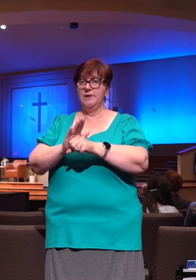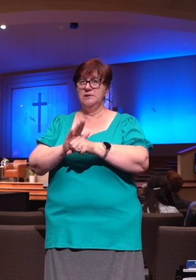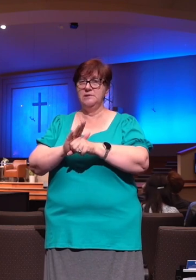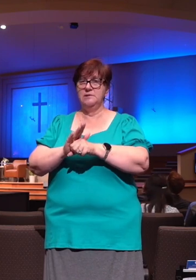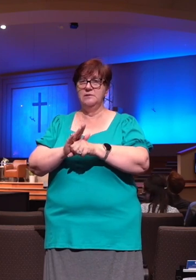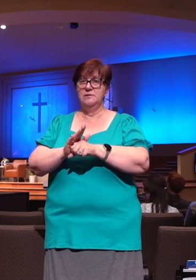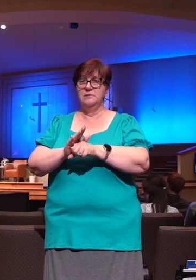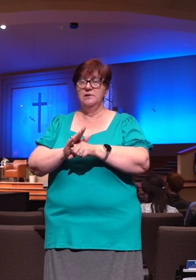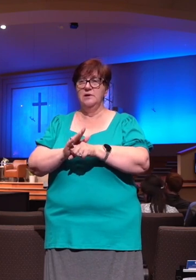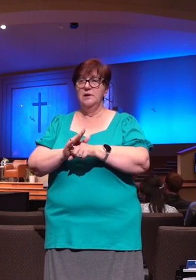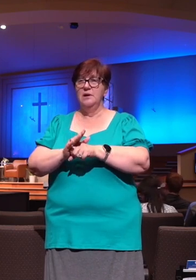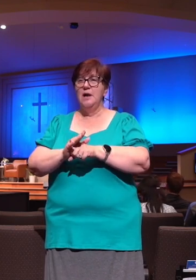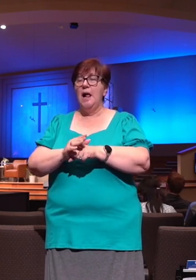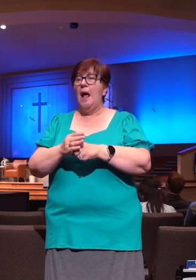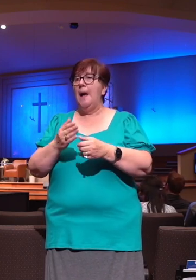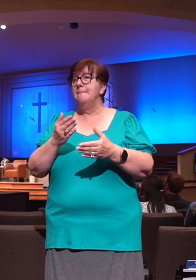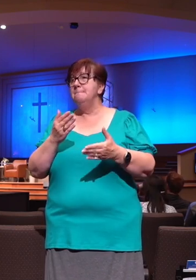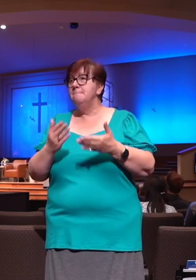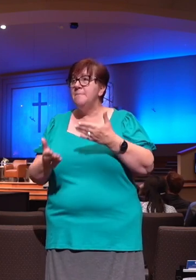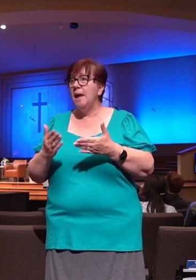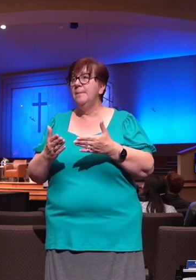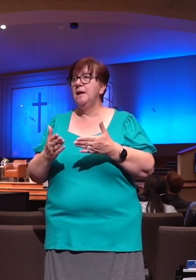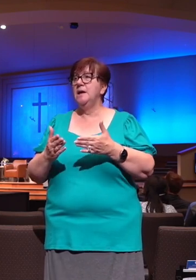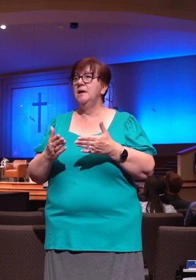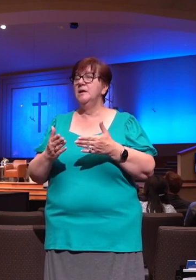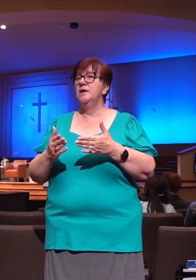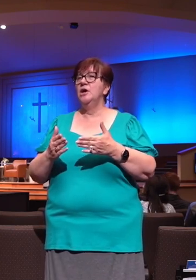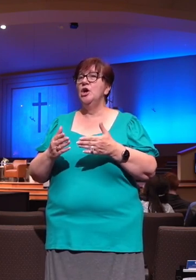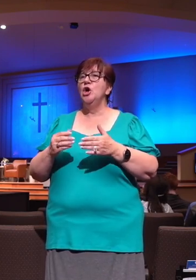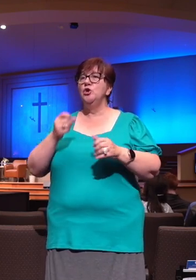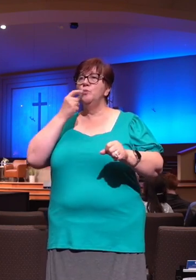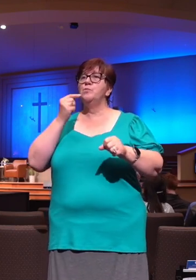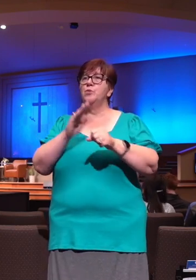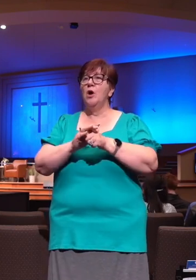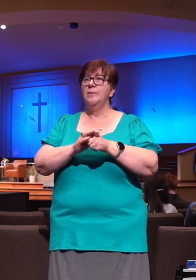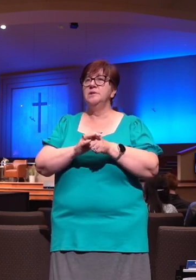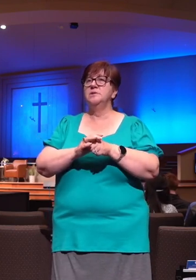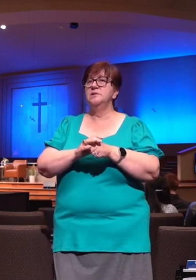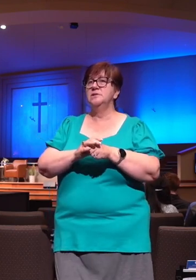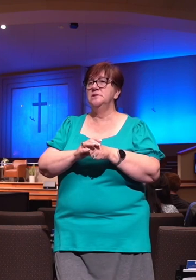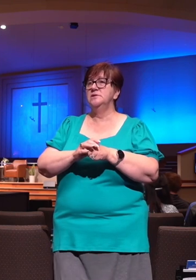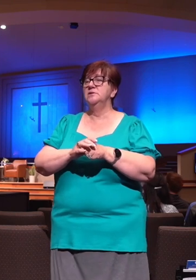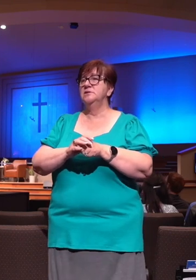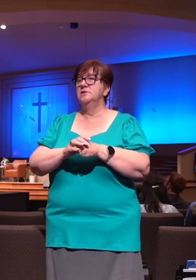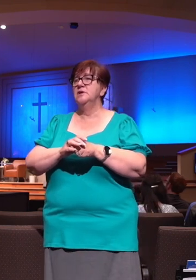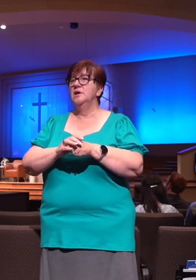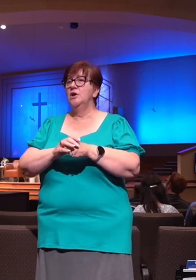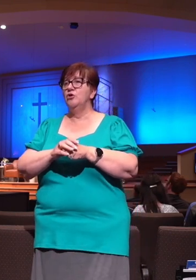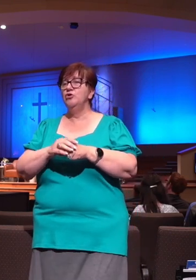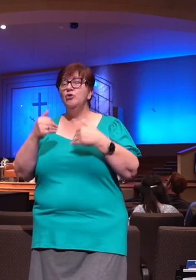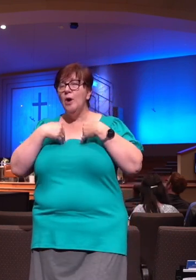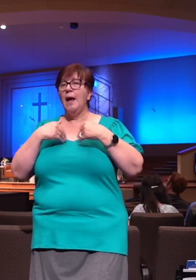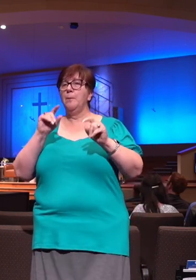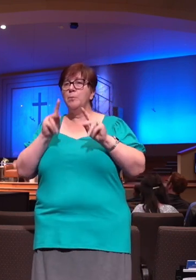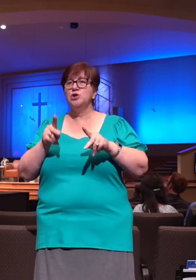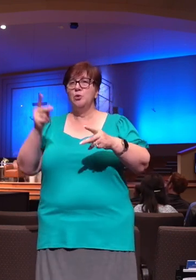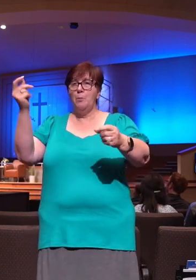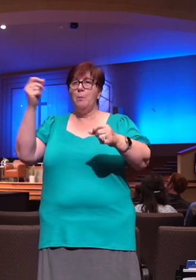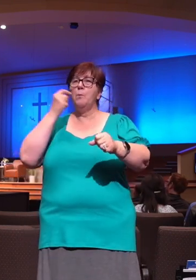committed to a service? Maybe you signed up for someone to come fix something at your house. Or you paid for a service and you weren't satisfied